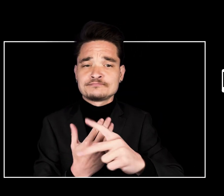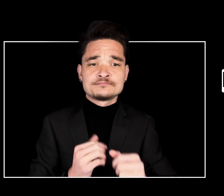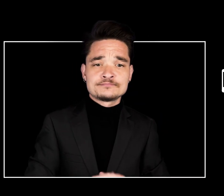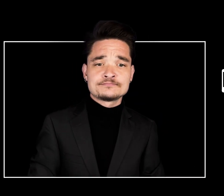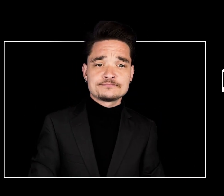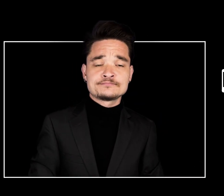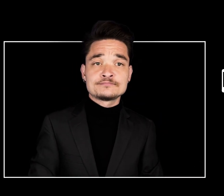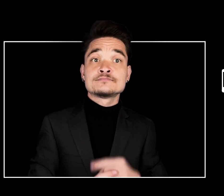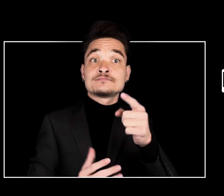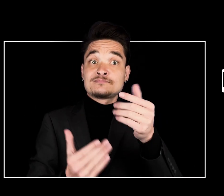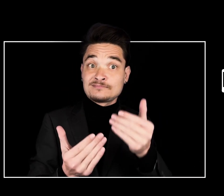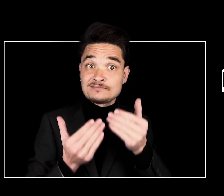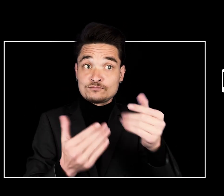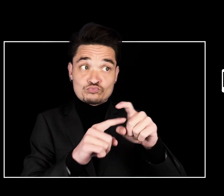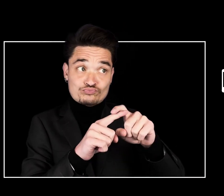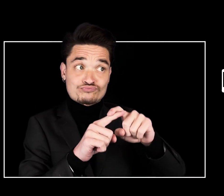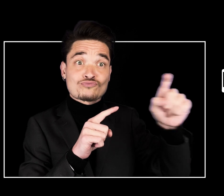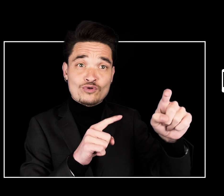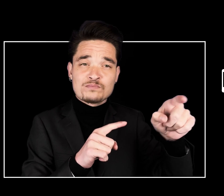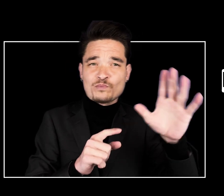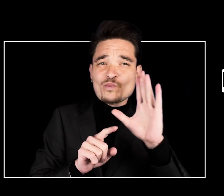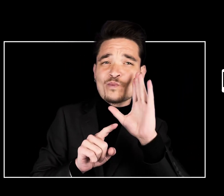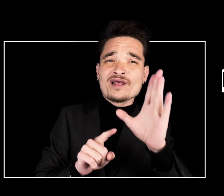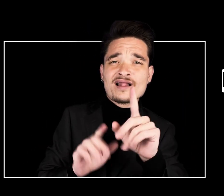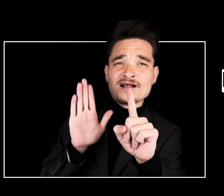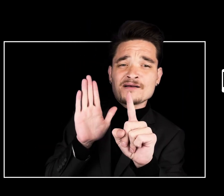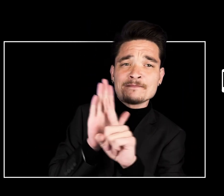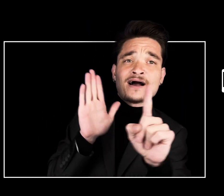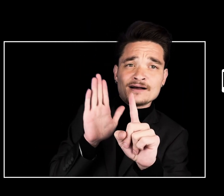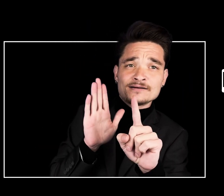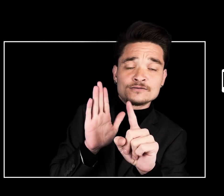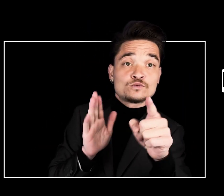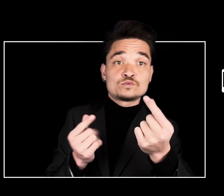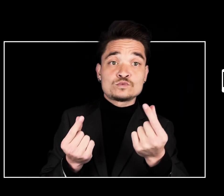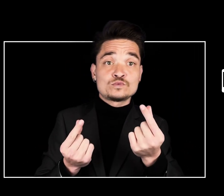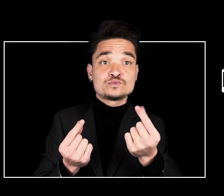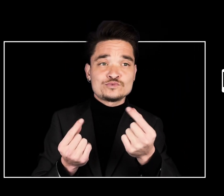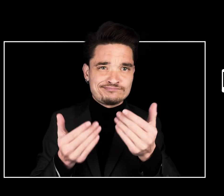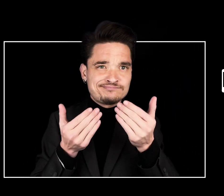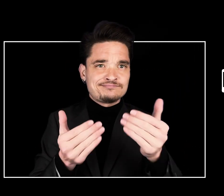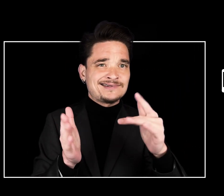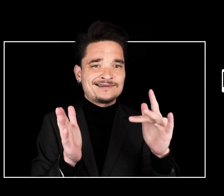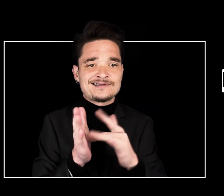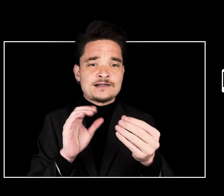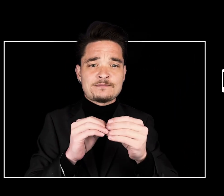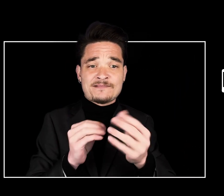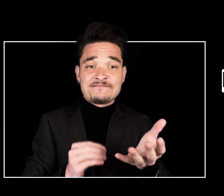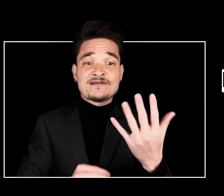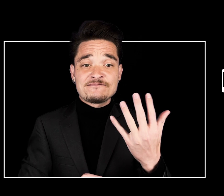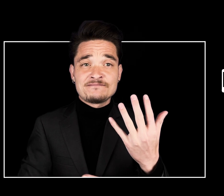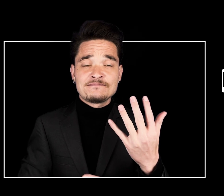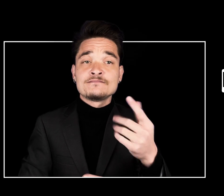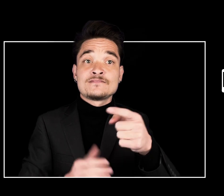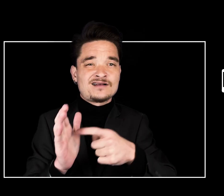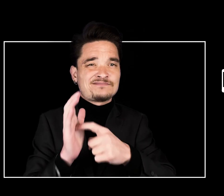Call the number 2-1-1 and press 5 when the call is picked up. You will leave a